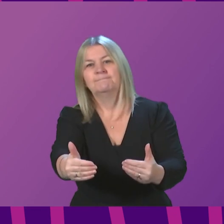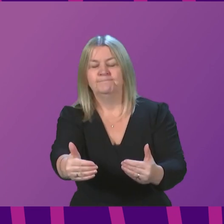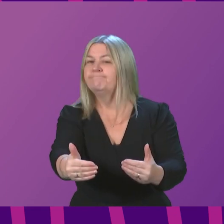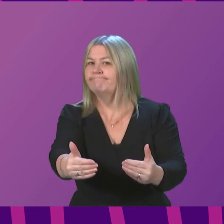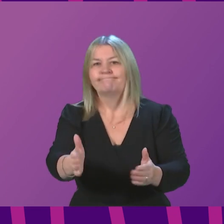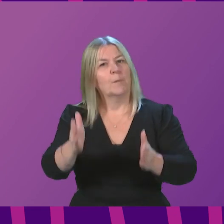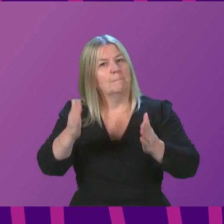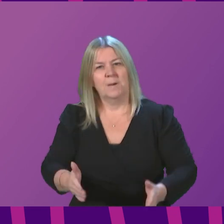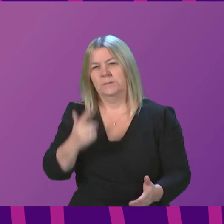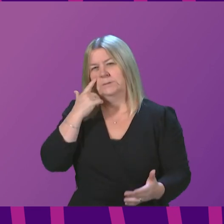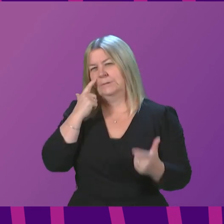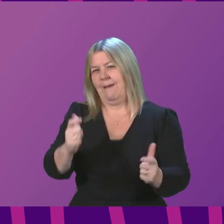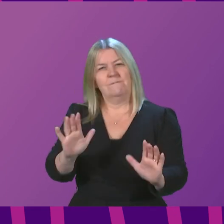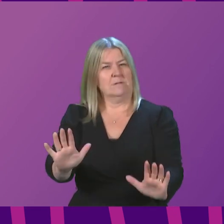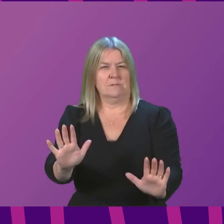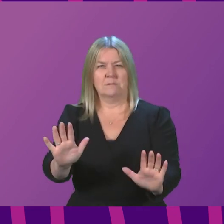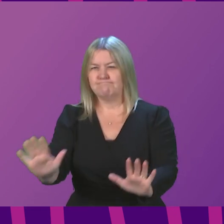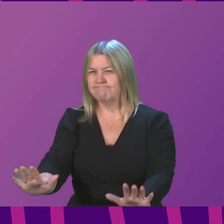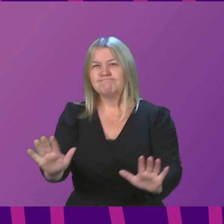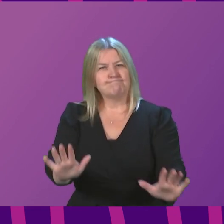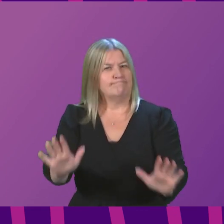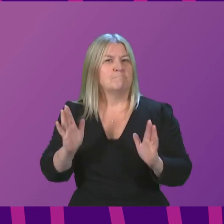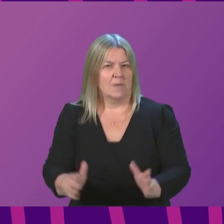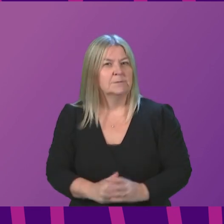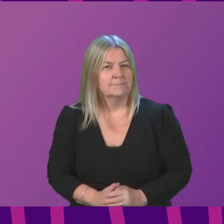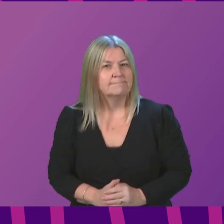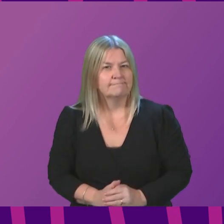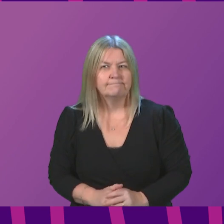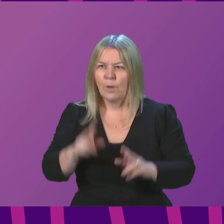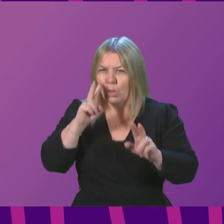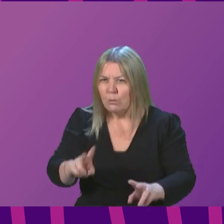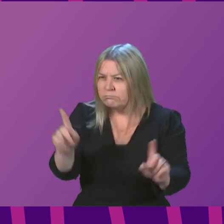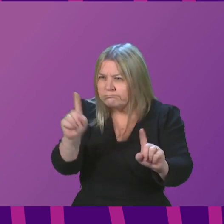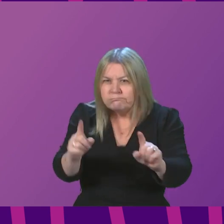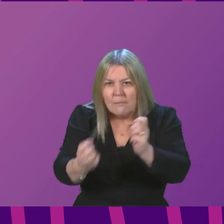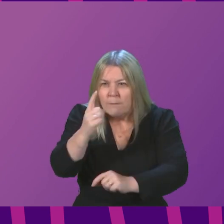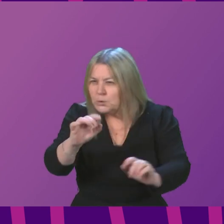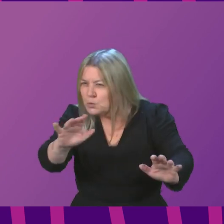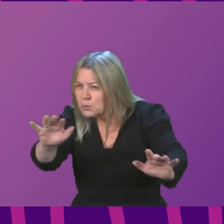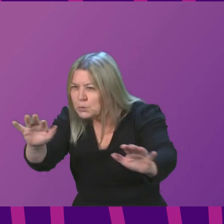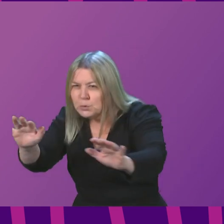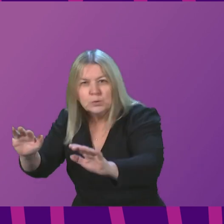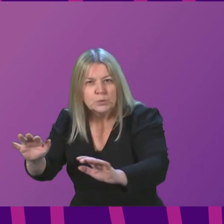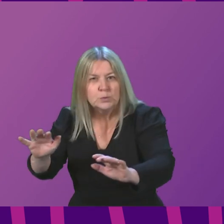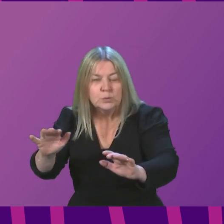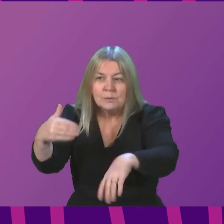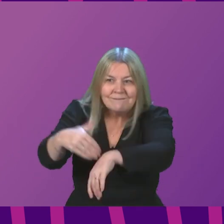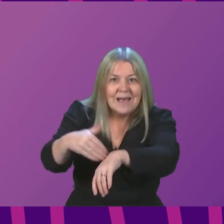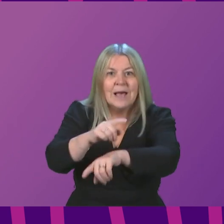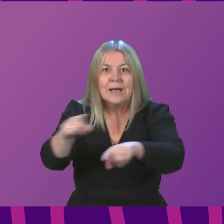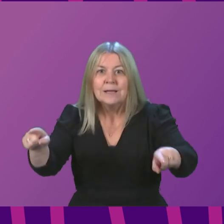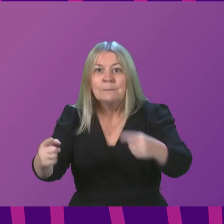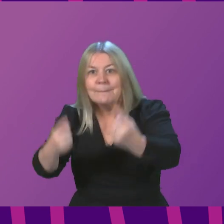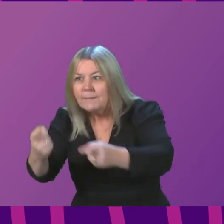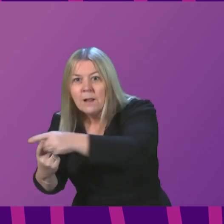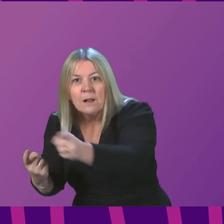continued caution as we assess in real time the impact that these higher case numbers will have on the NHS.